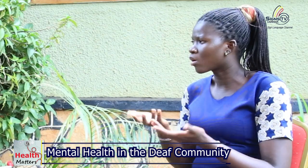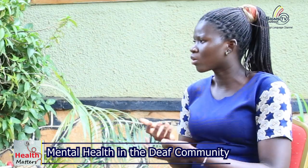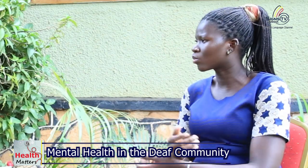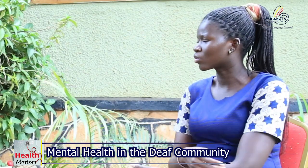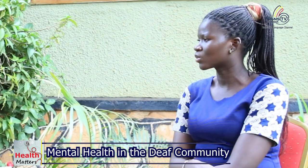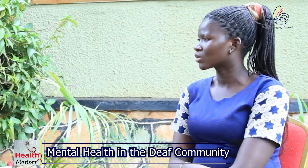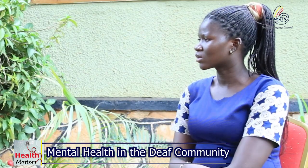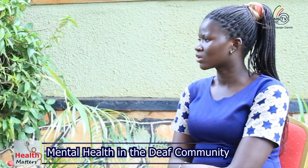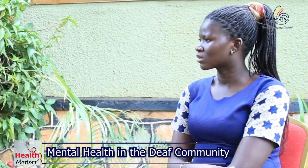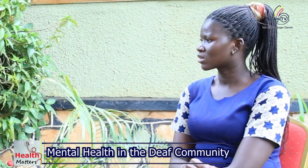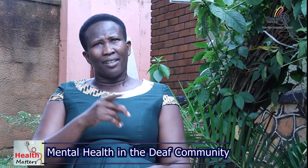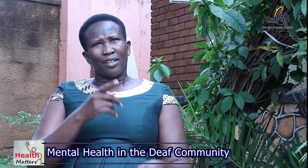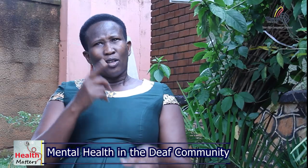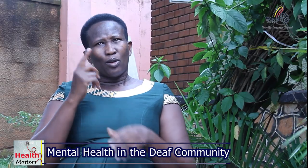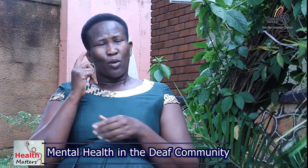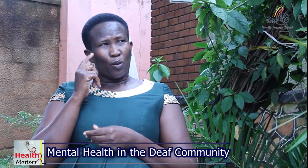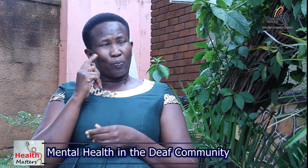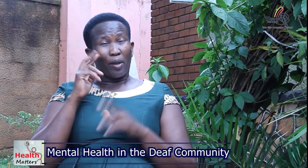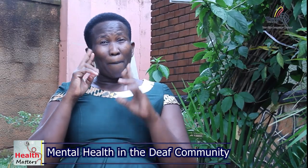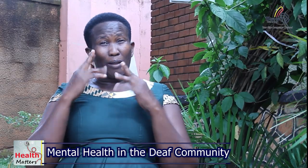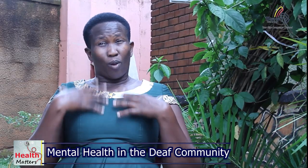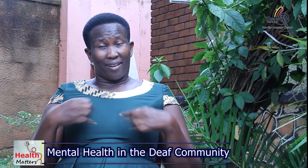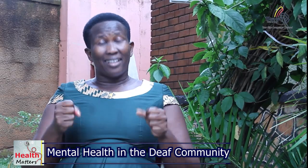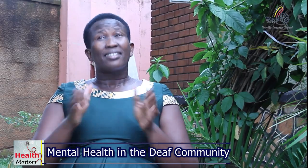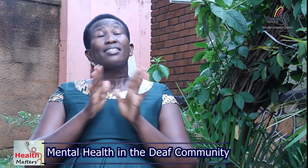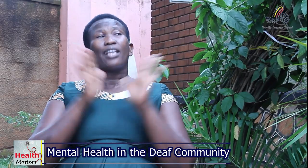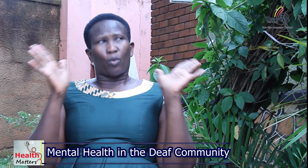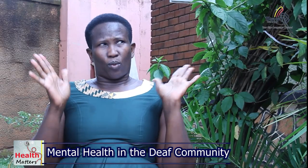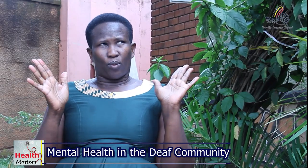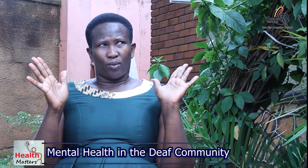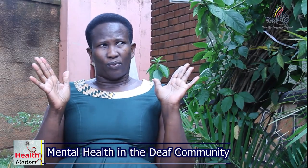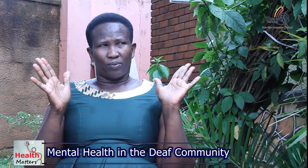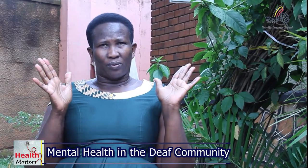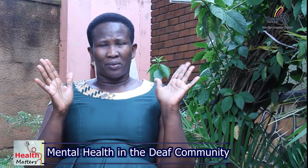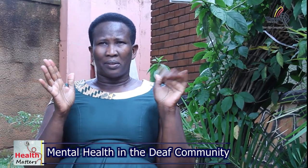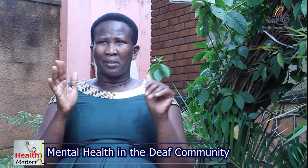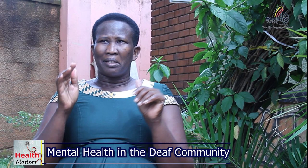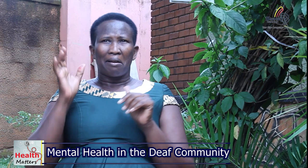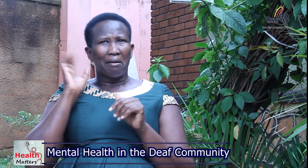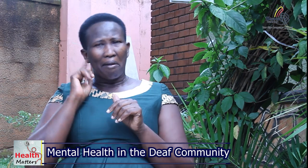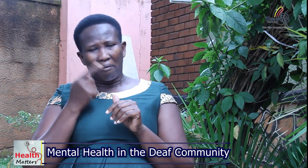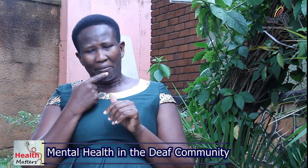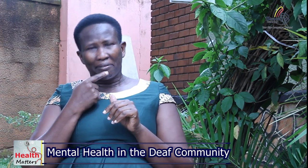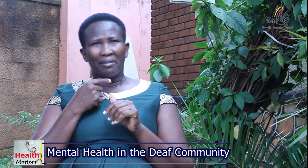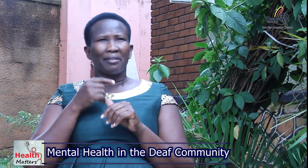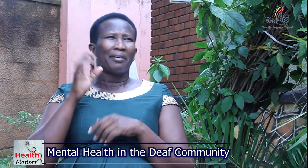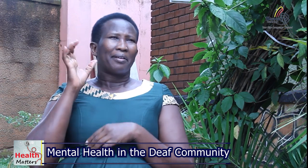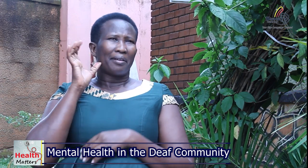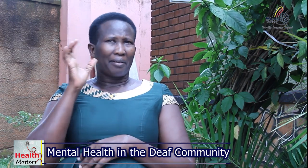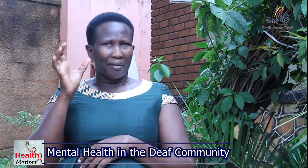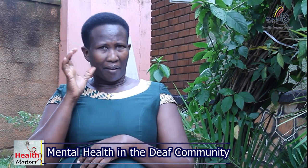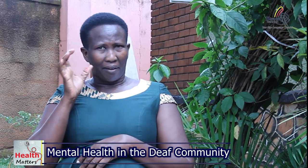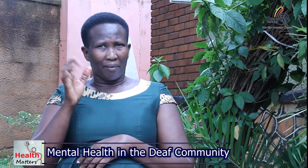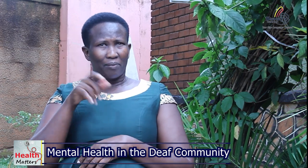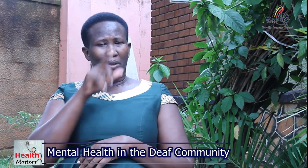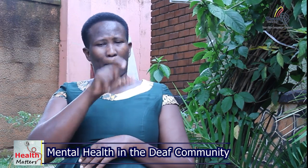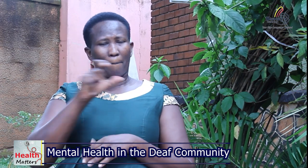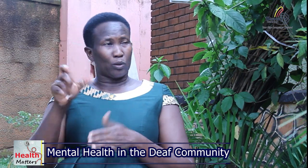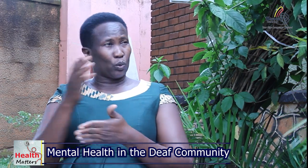how do we know that this person has mental health you know mental health is general the hearing hearing deaf